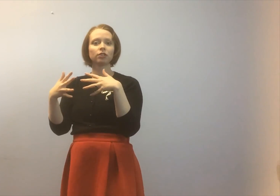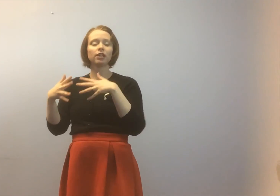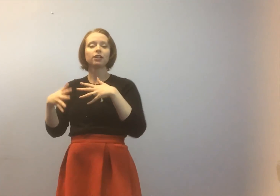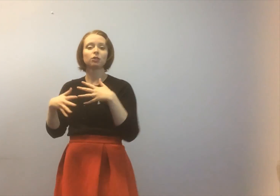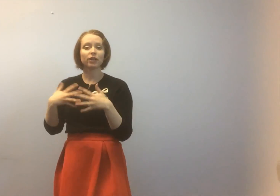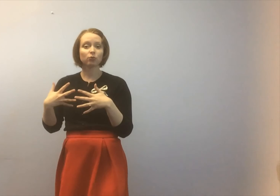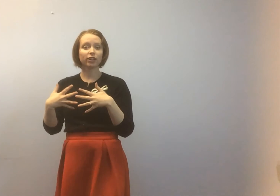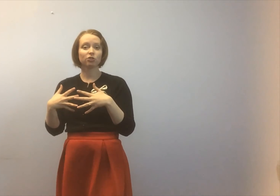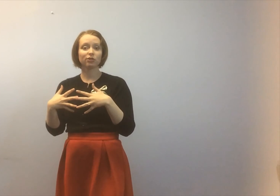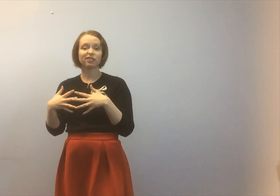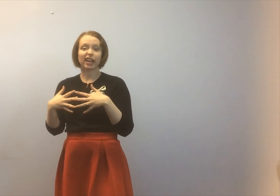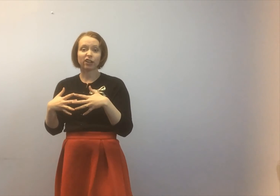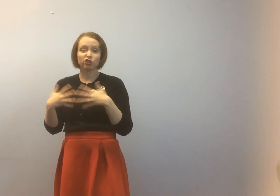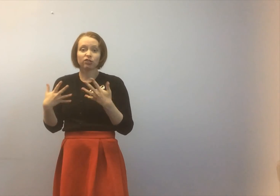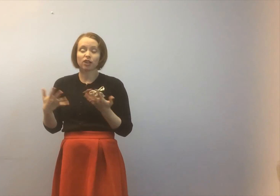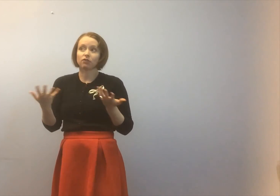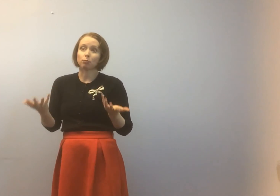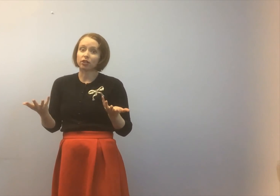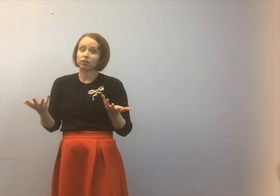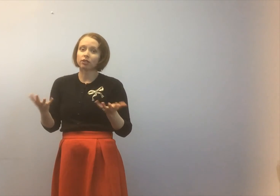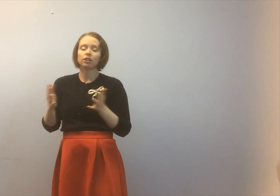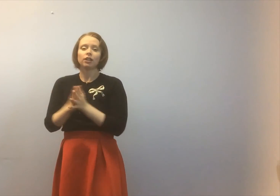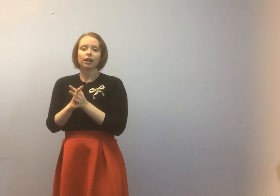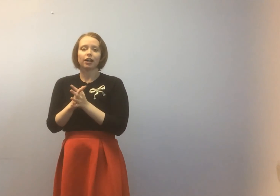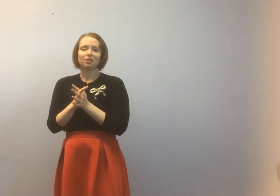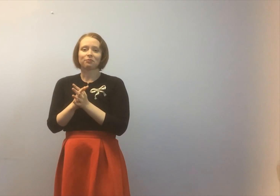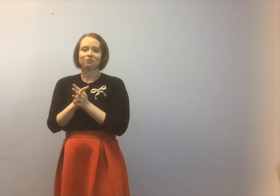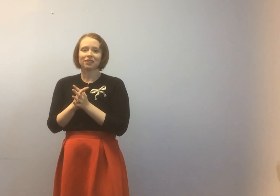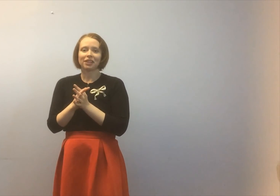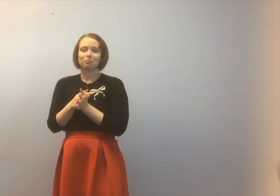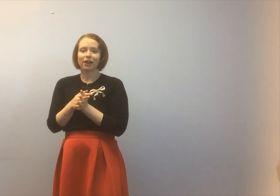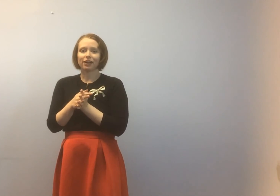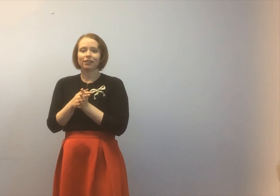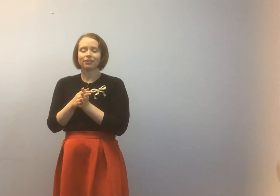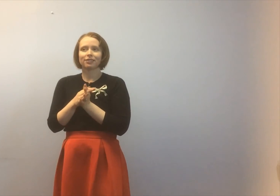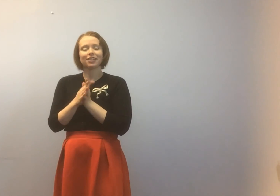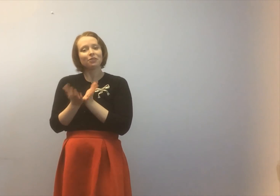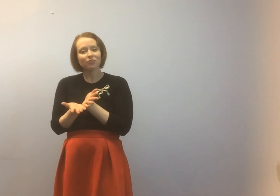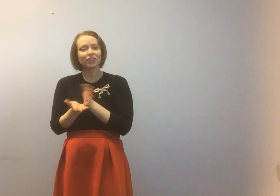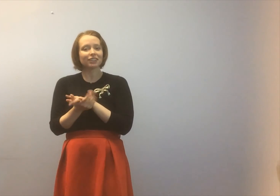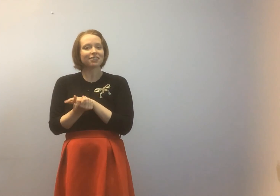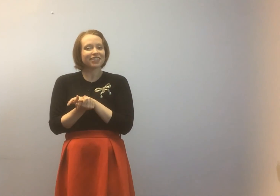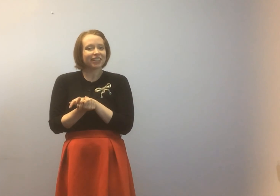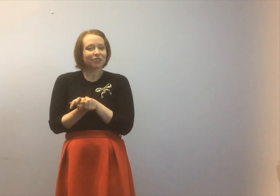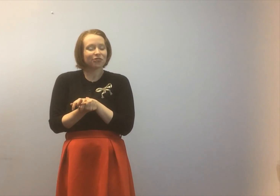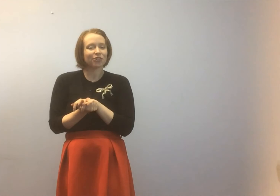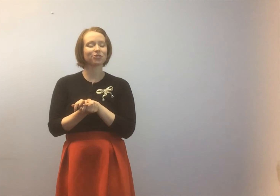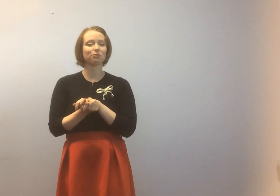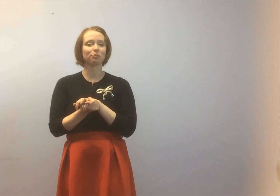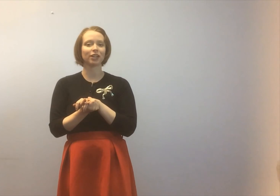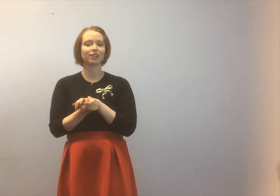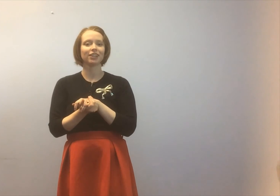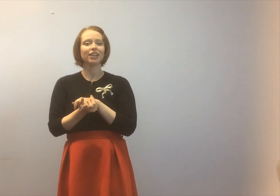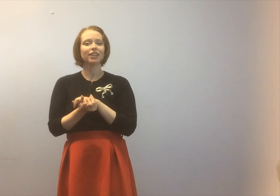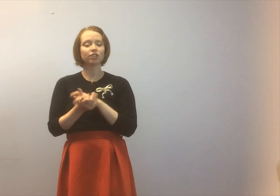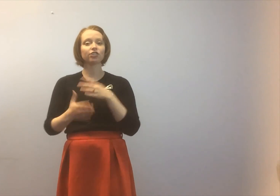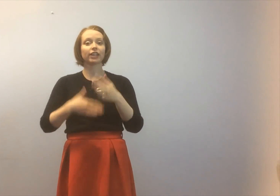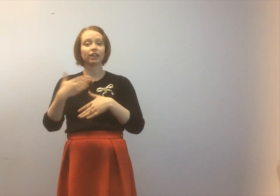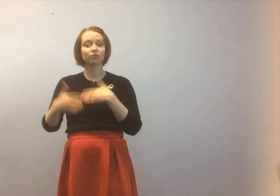the best way to do this is actually in front of a mirror um it might feel a little silly at first but it'll just kind of